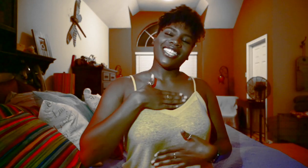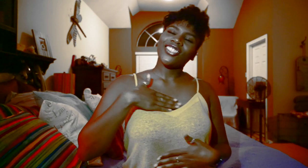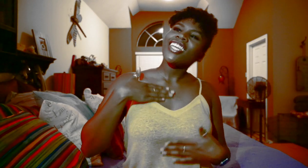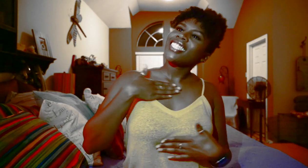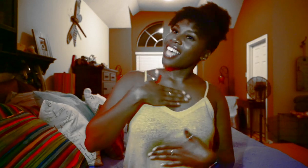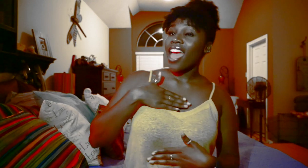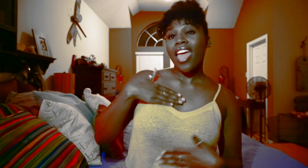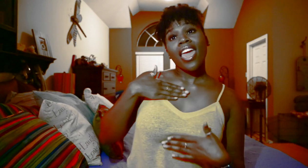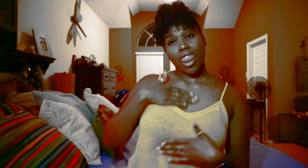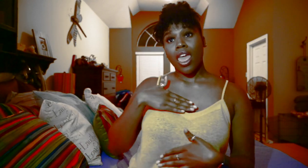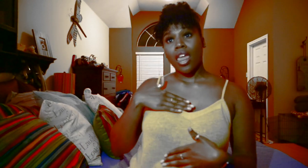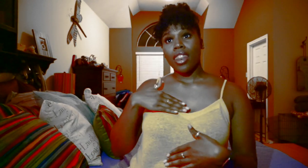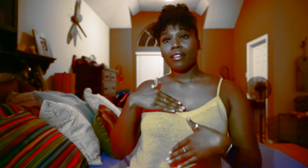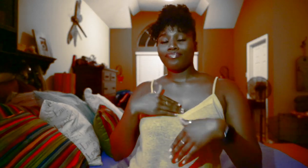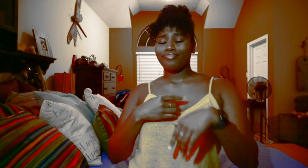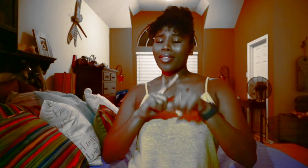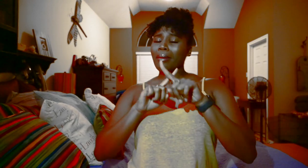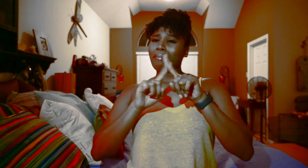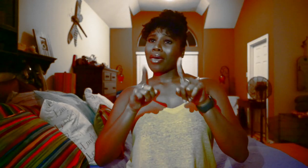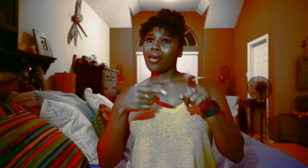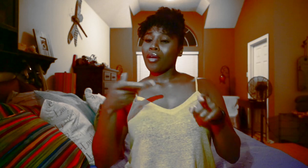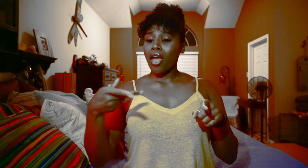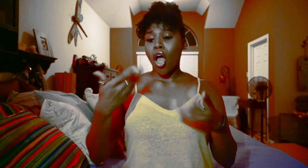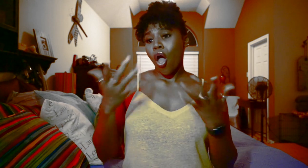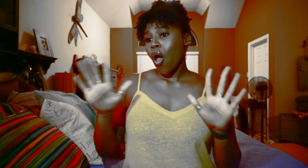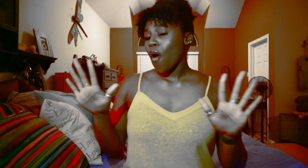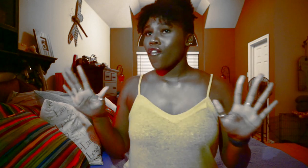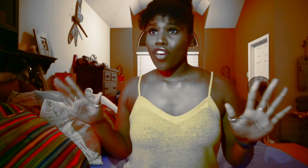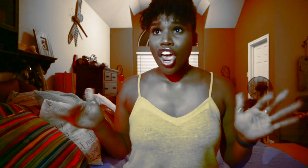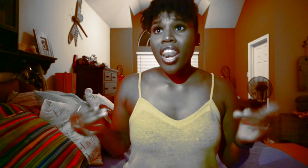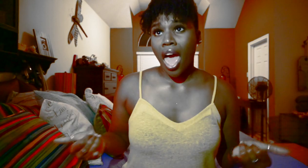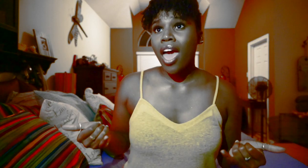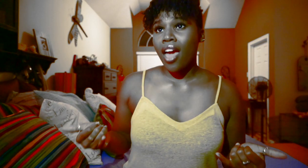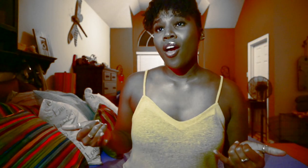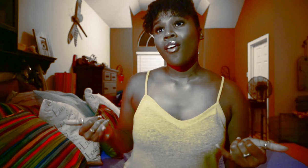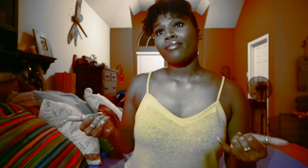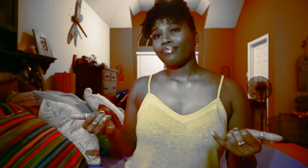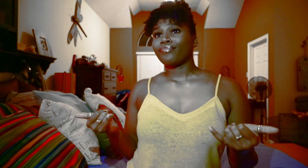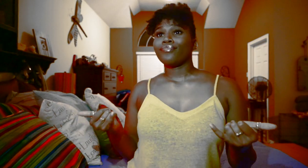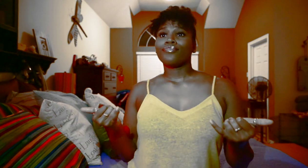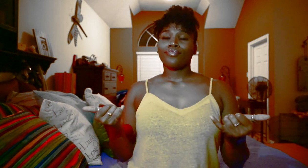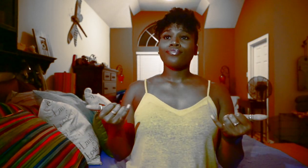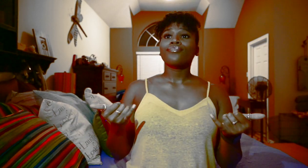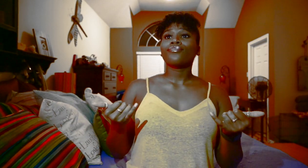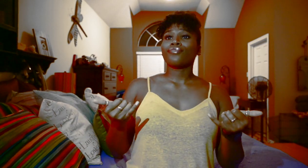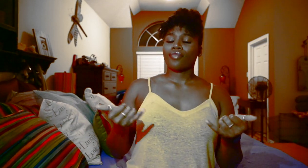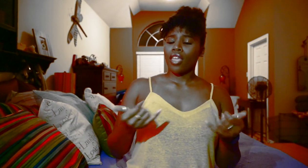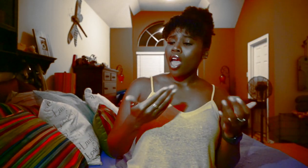entertaining But it's over now But it's over